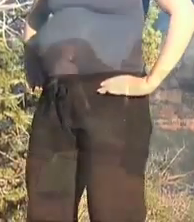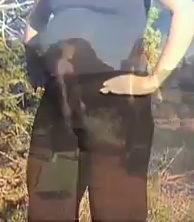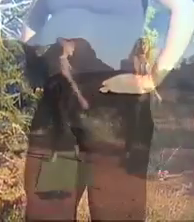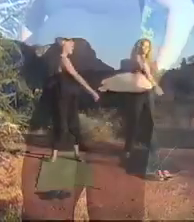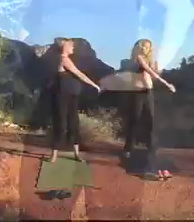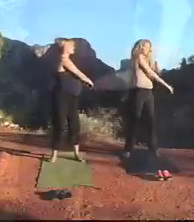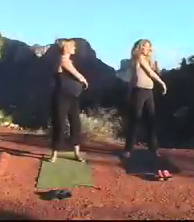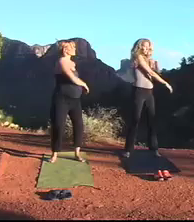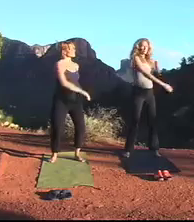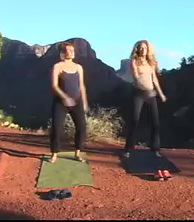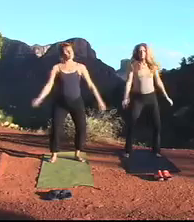The reason